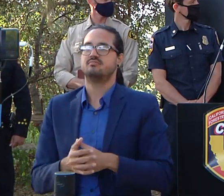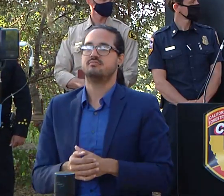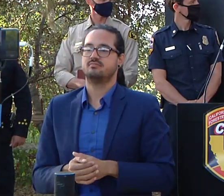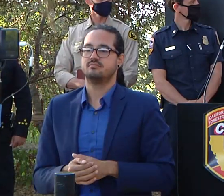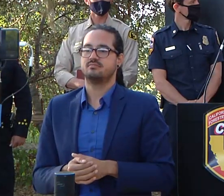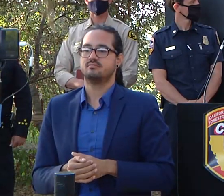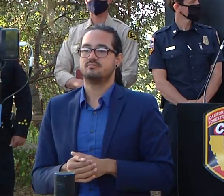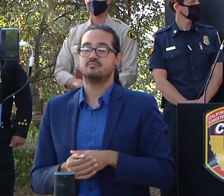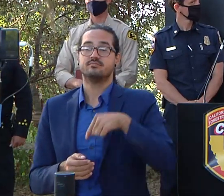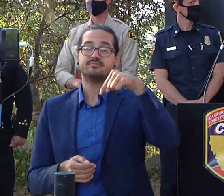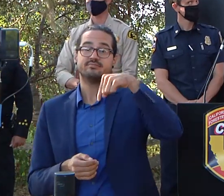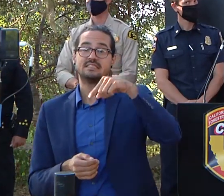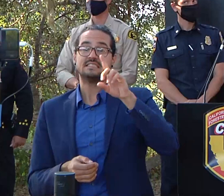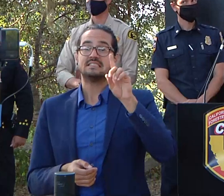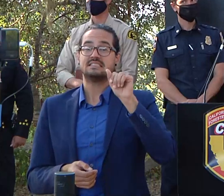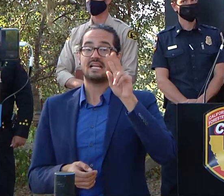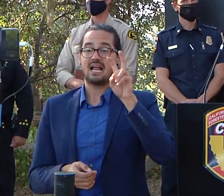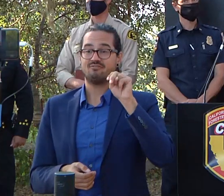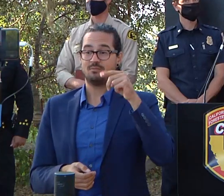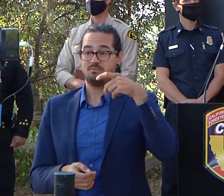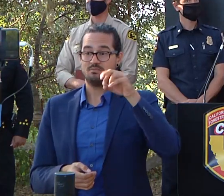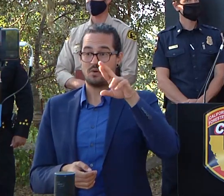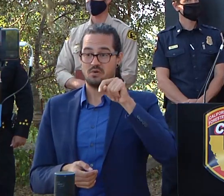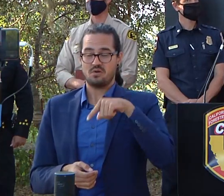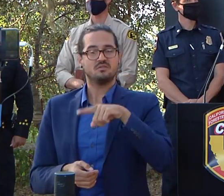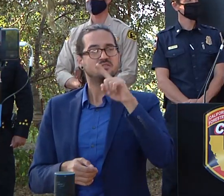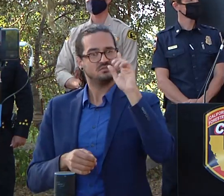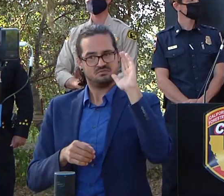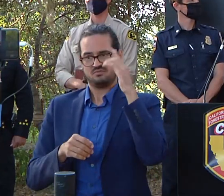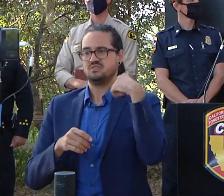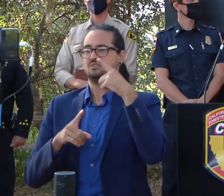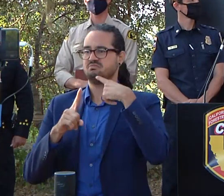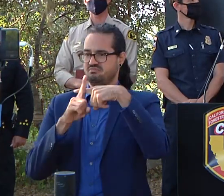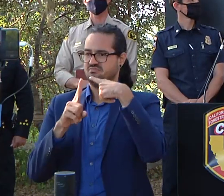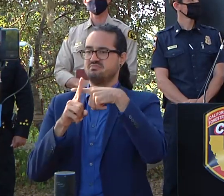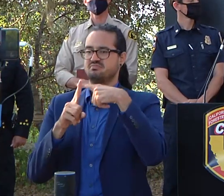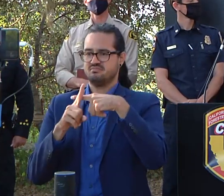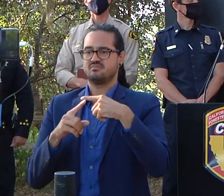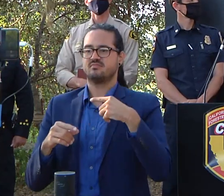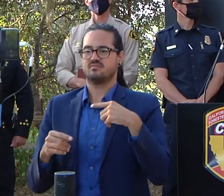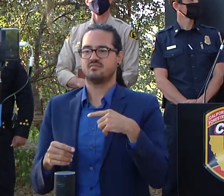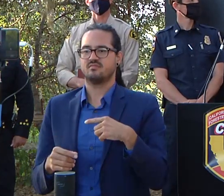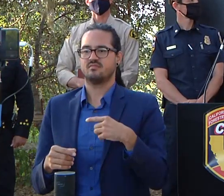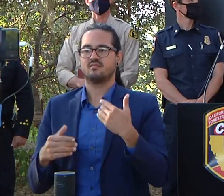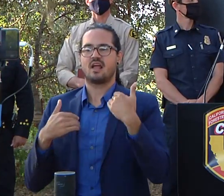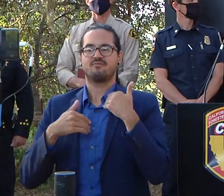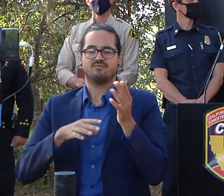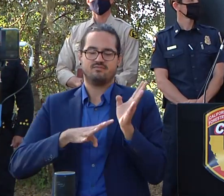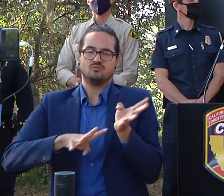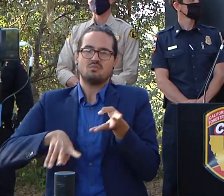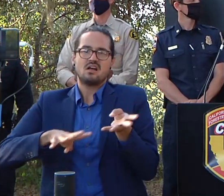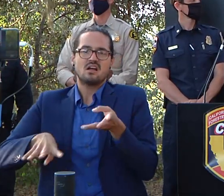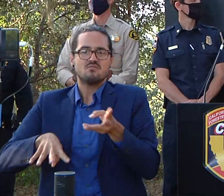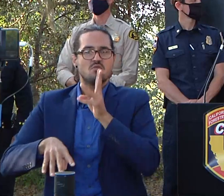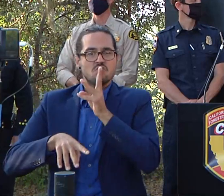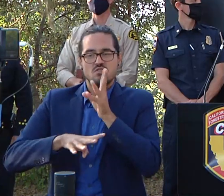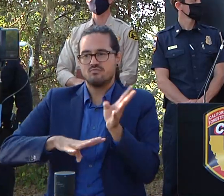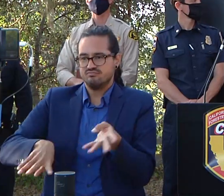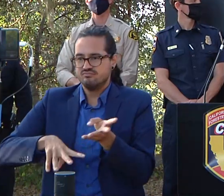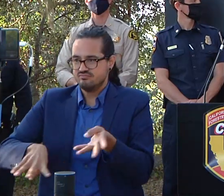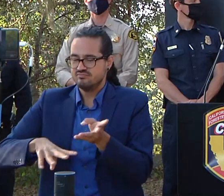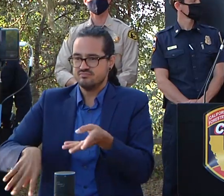there that we're going to start addressing get a very aggressive with we haven't had the resources we're starting to get the resources in such as the hand crews which are going to be